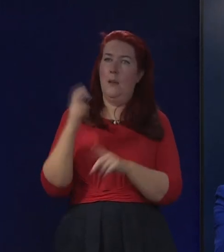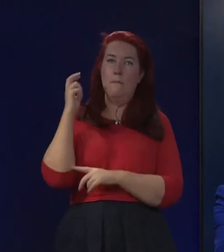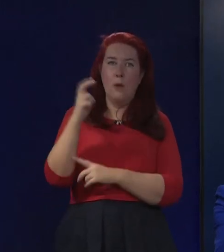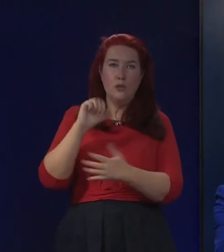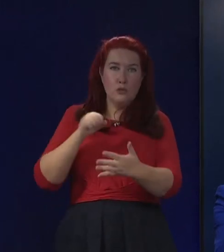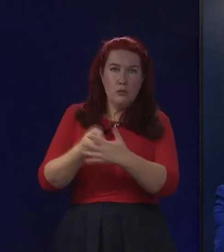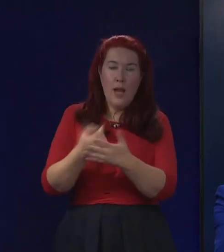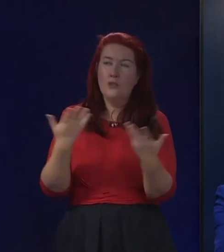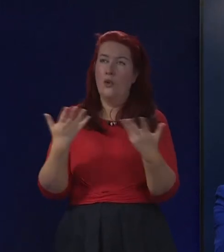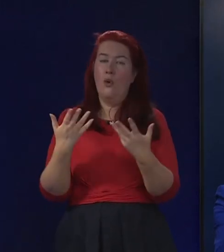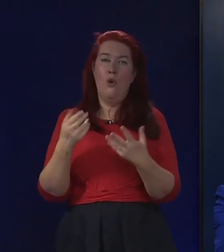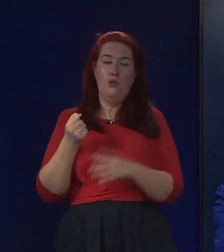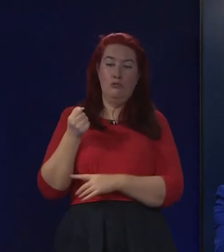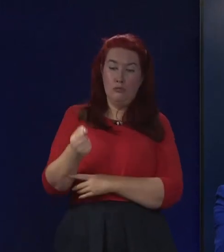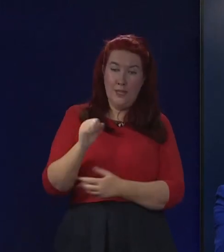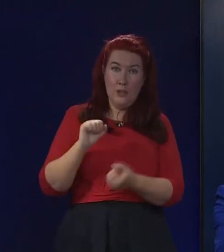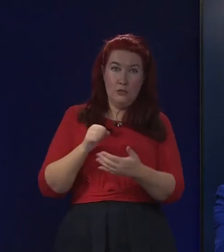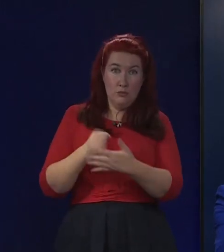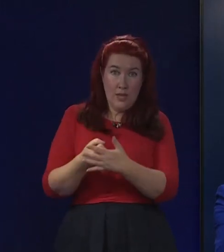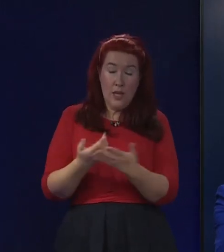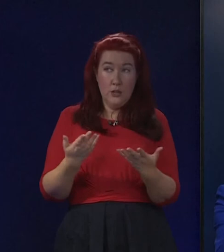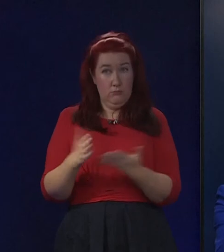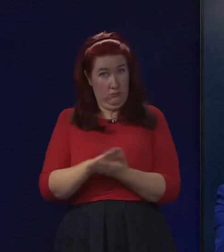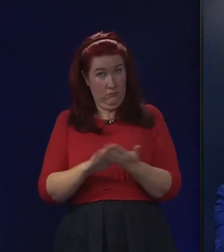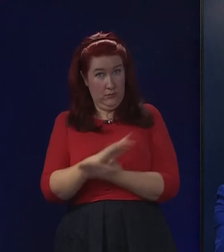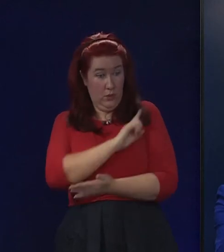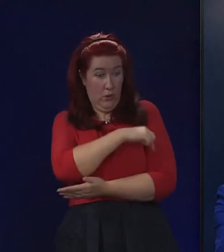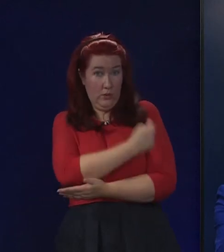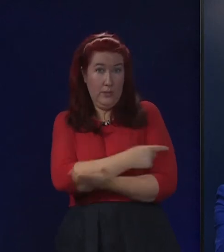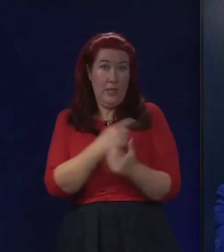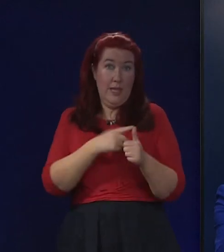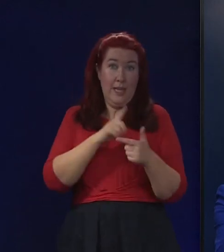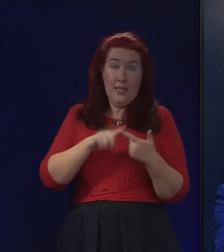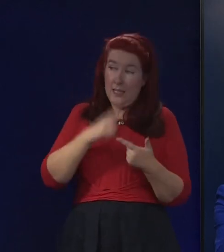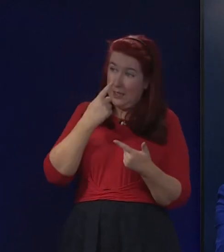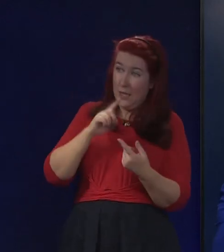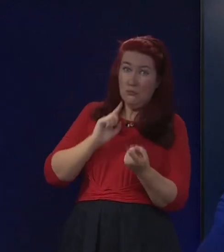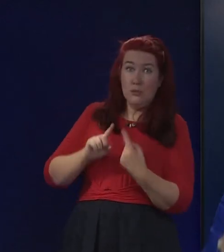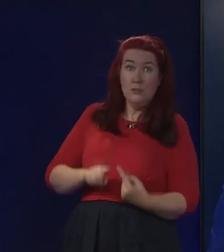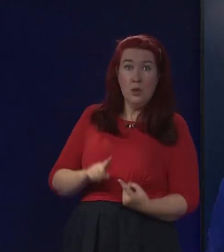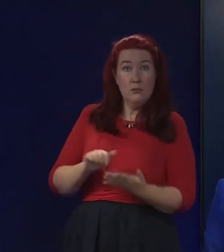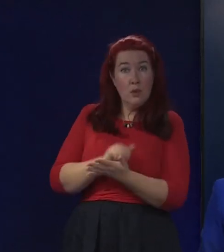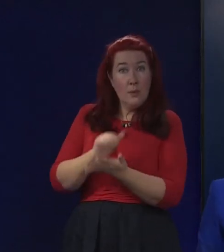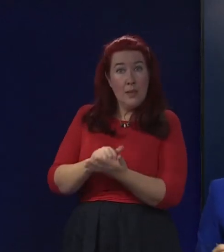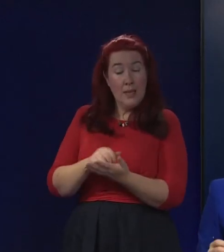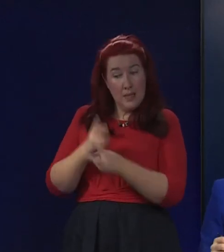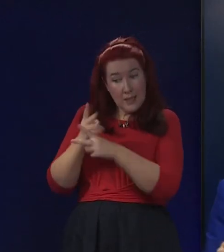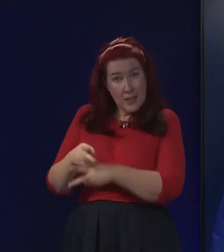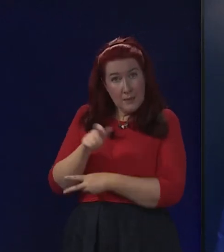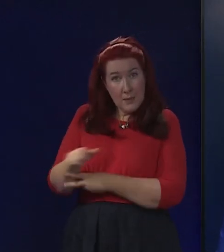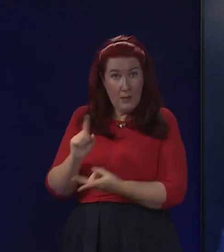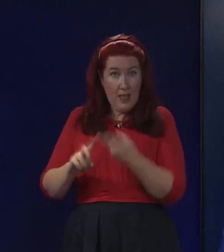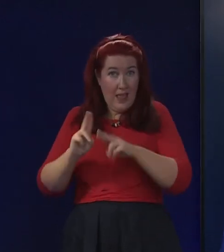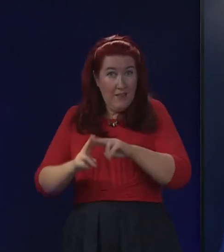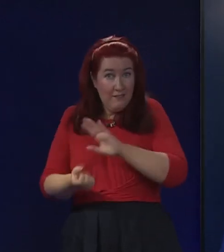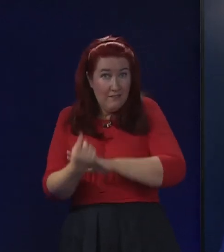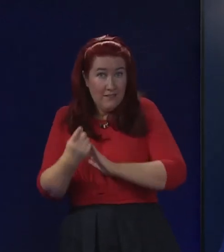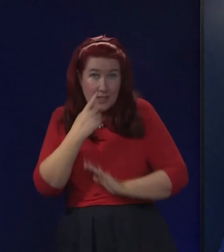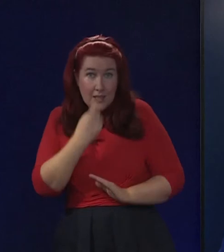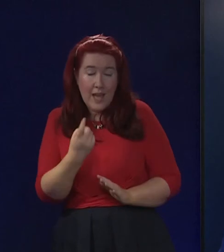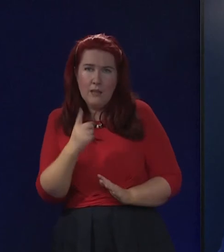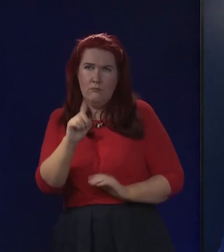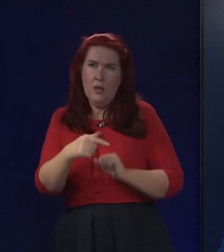would A&E departments and hospitals be able to respond to that and give the appropriate care to patients? What are the